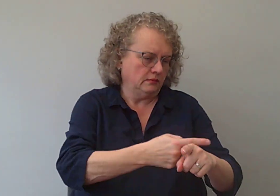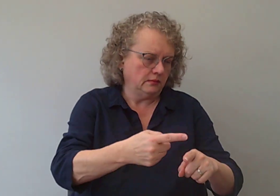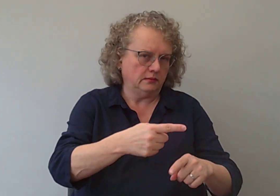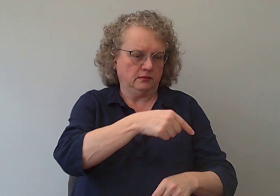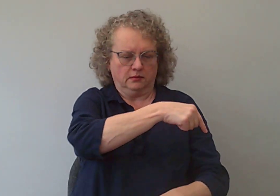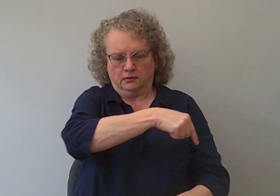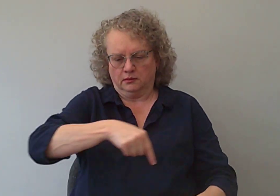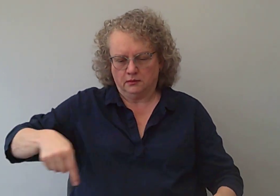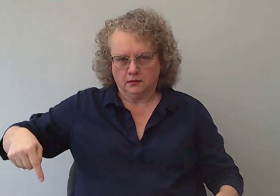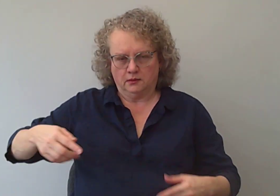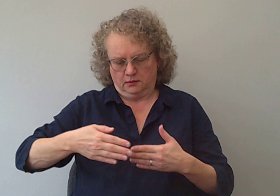timelines here.